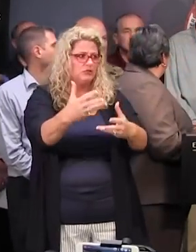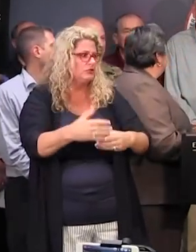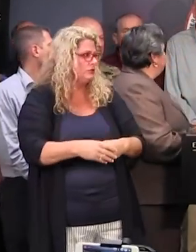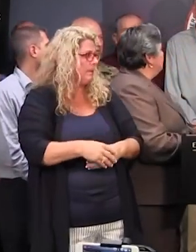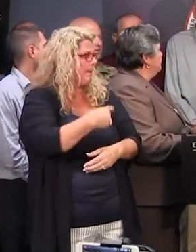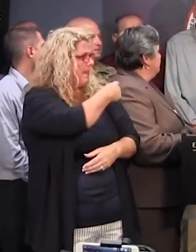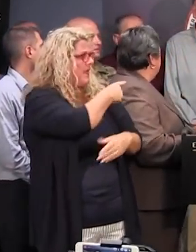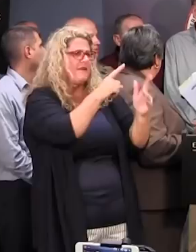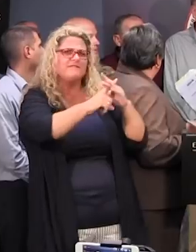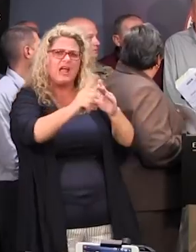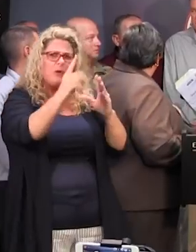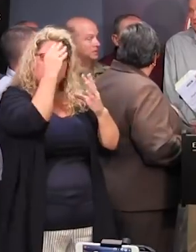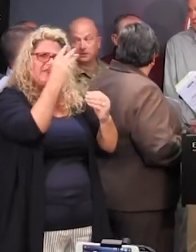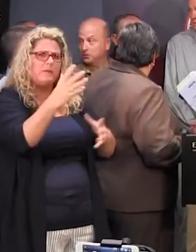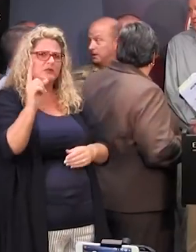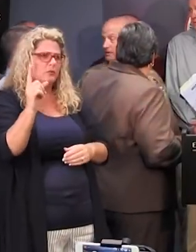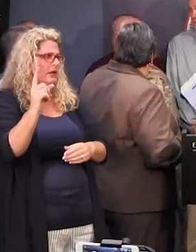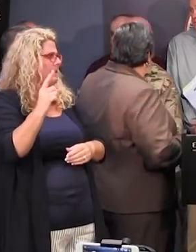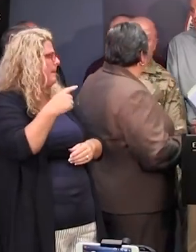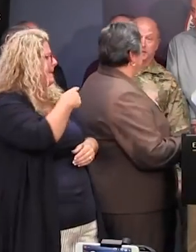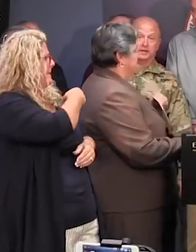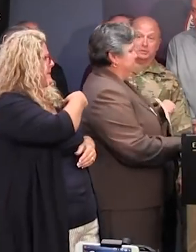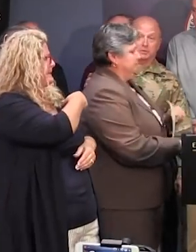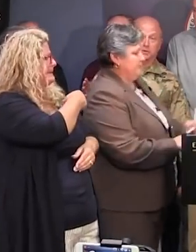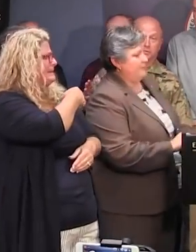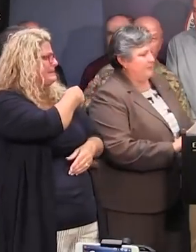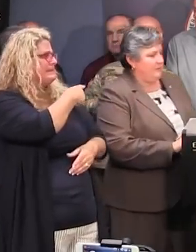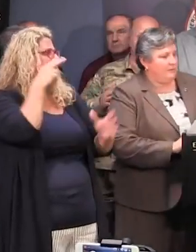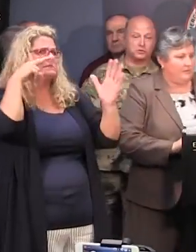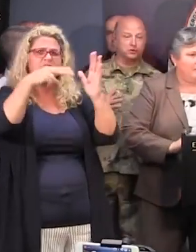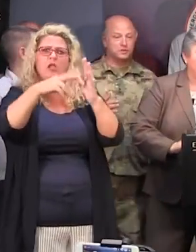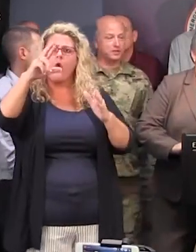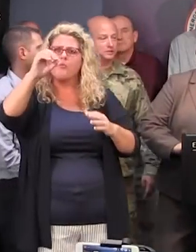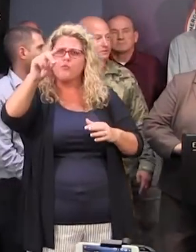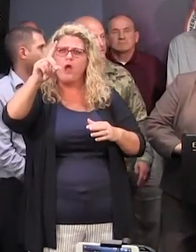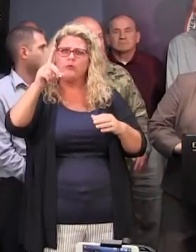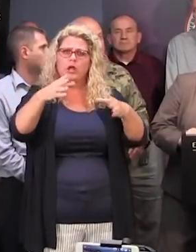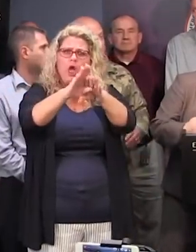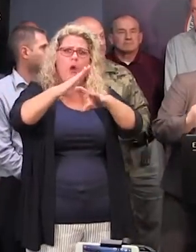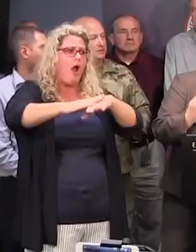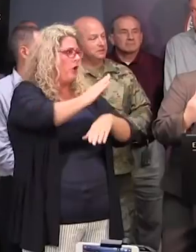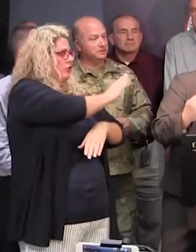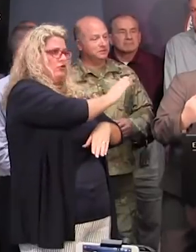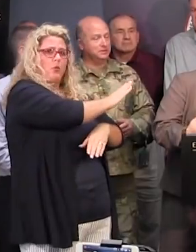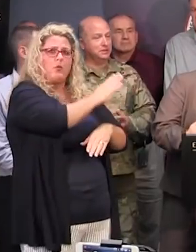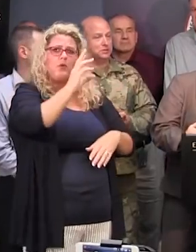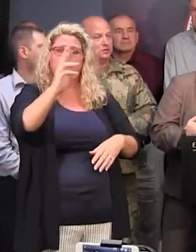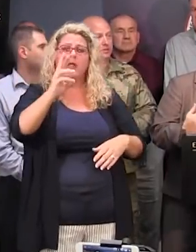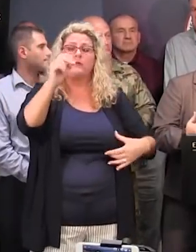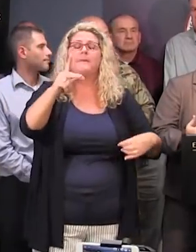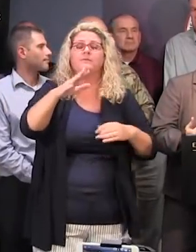On evacuation? Let's go to General Williams. They can get them on road closures on your side. So the